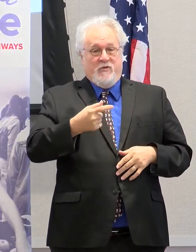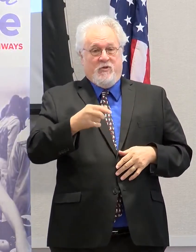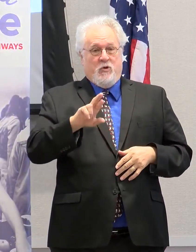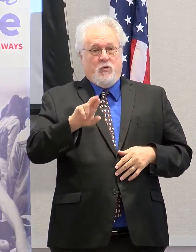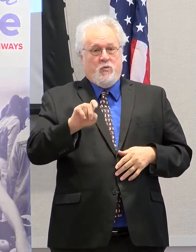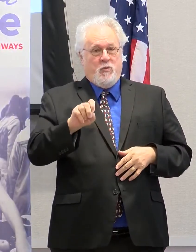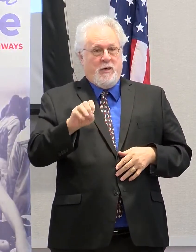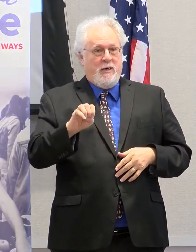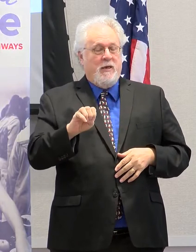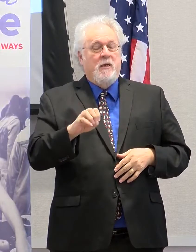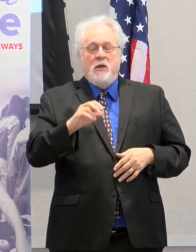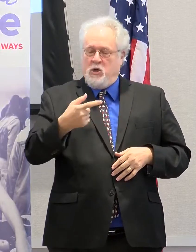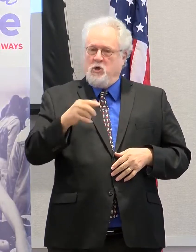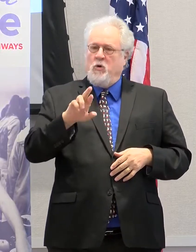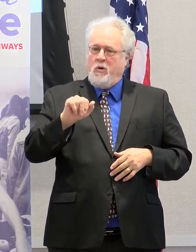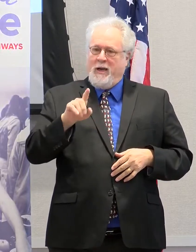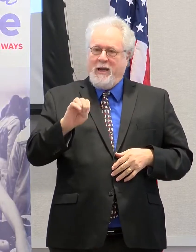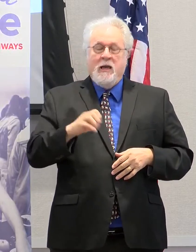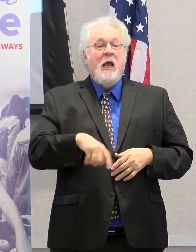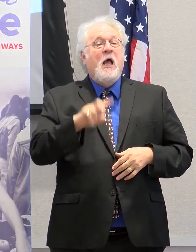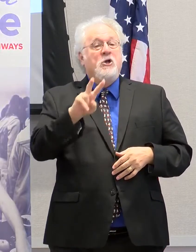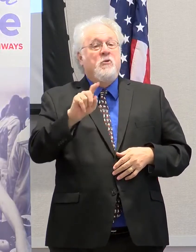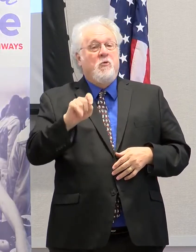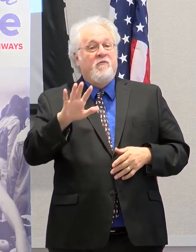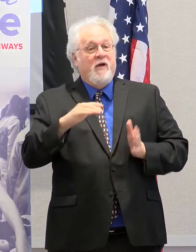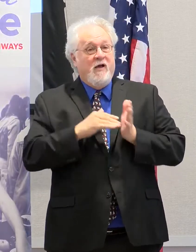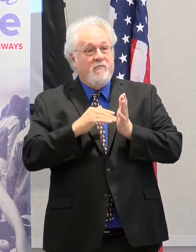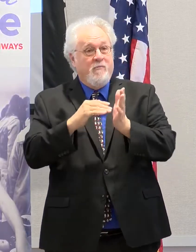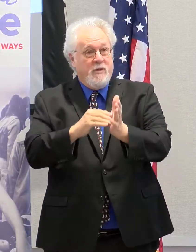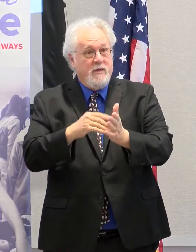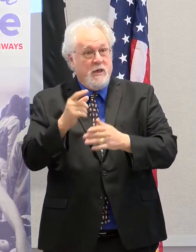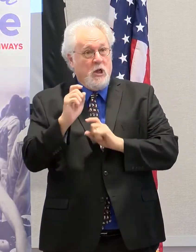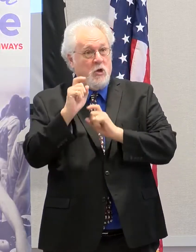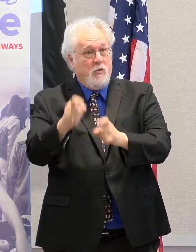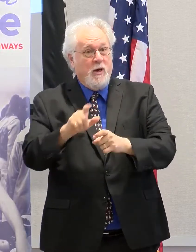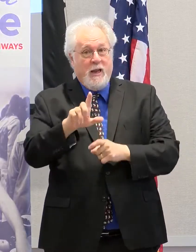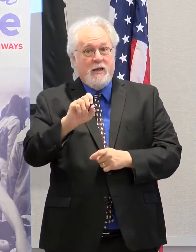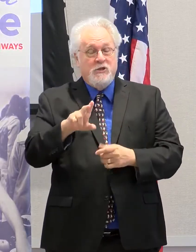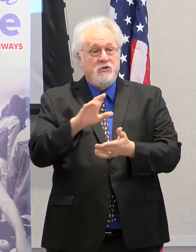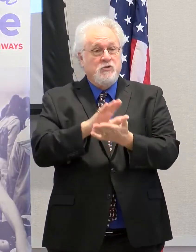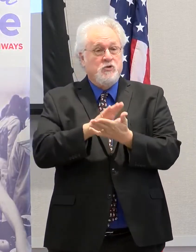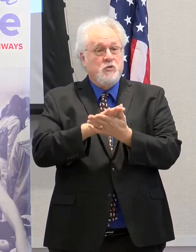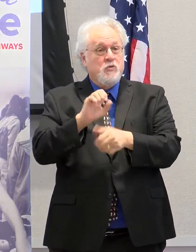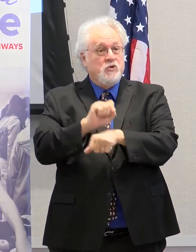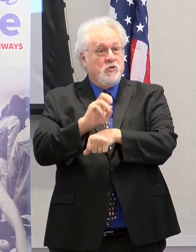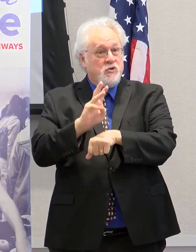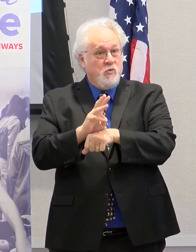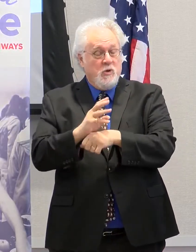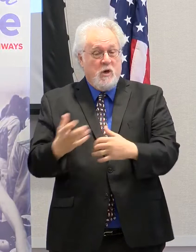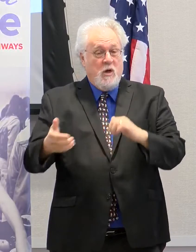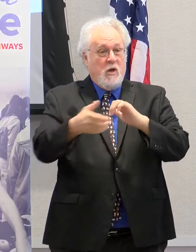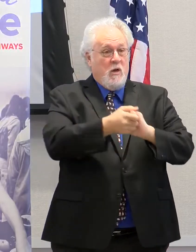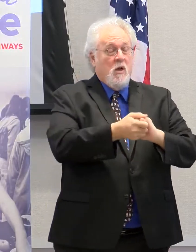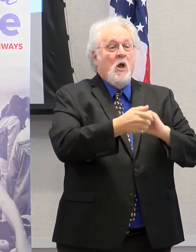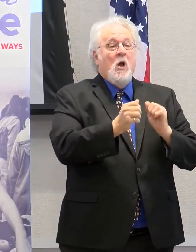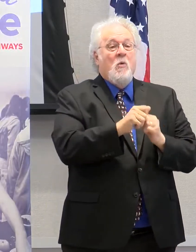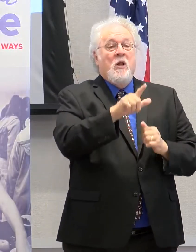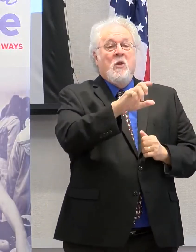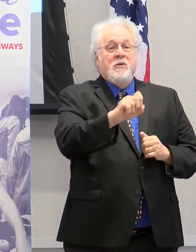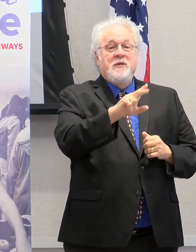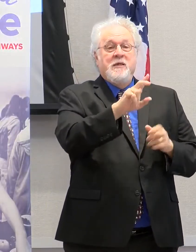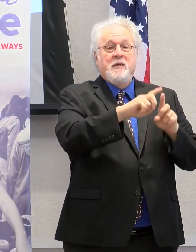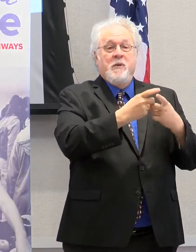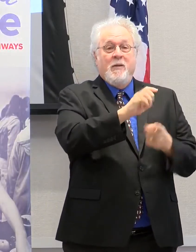And through a $2.5 million grant, the LSU School of Social Work is partnering with the Louisiana Department of